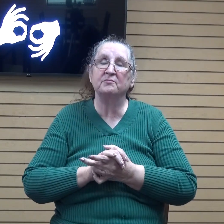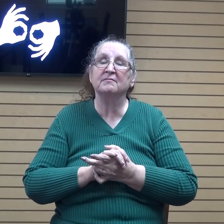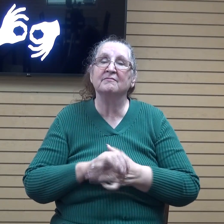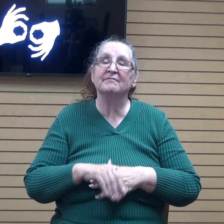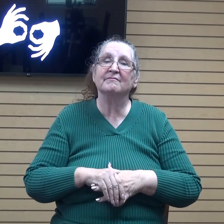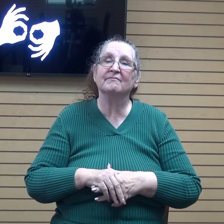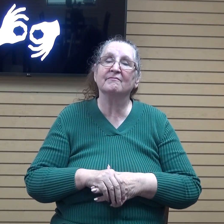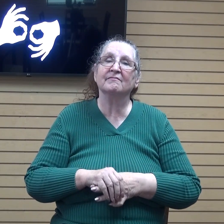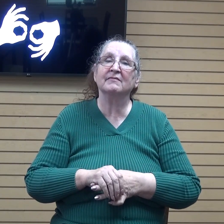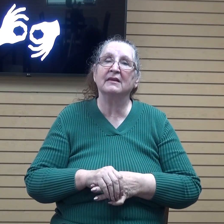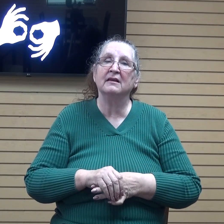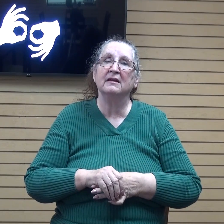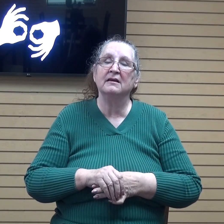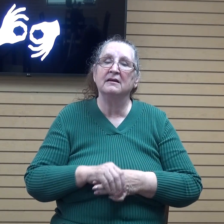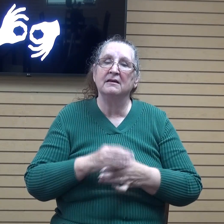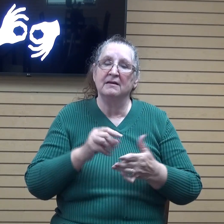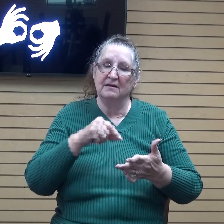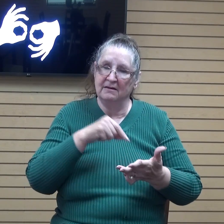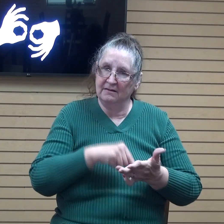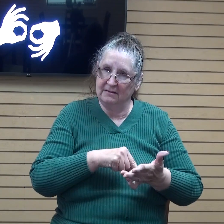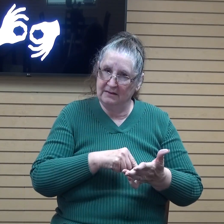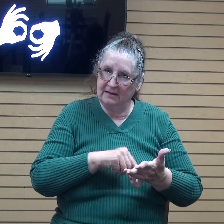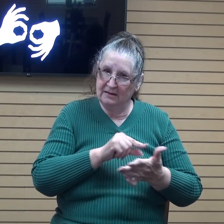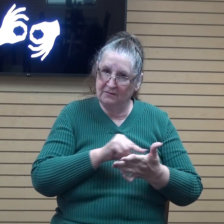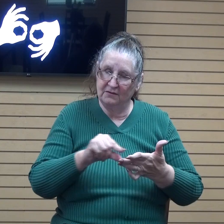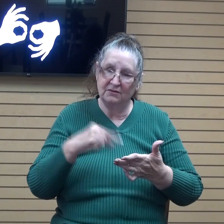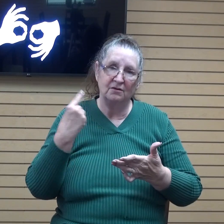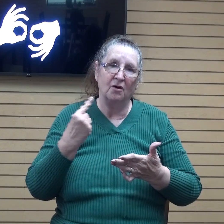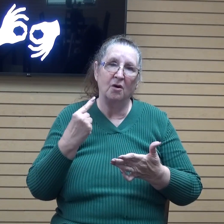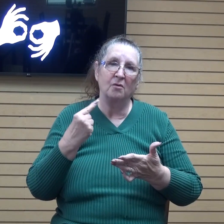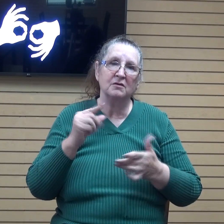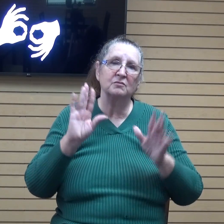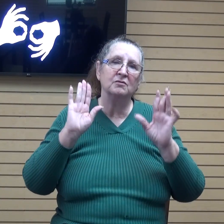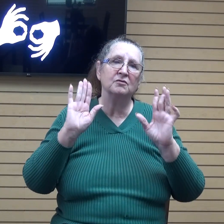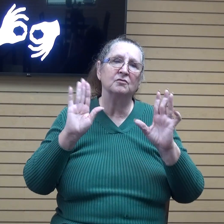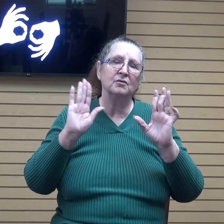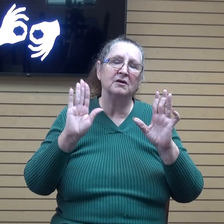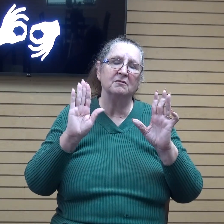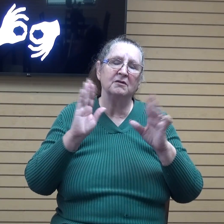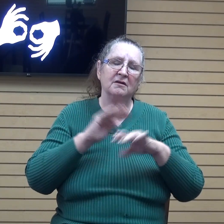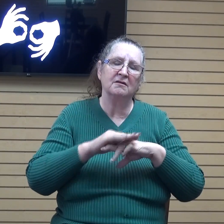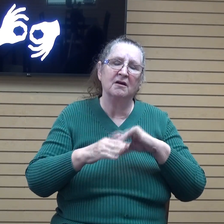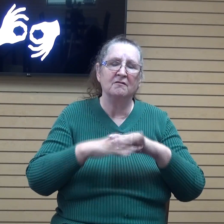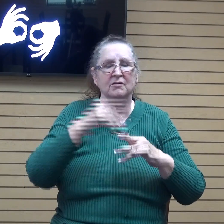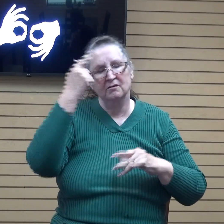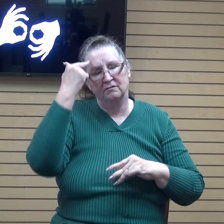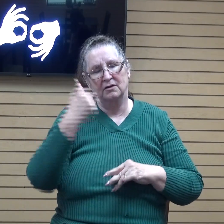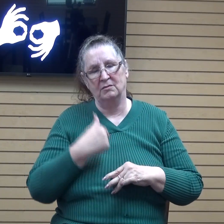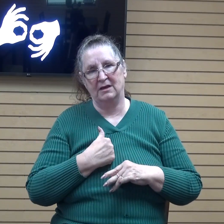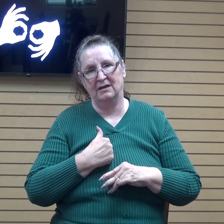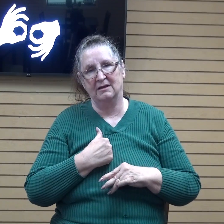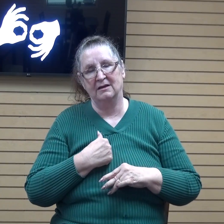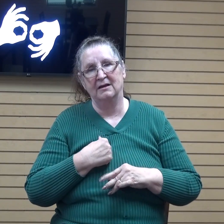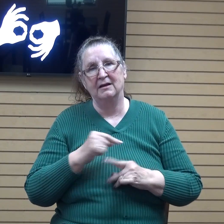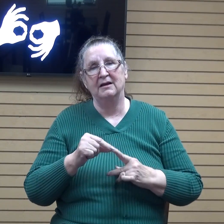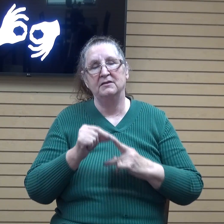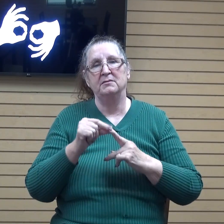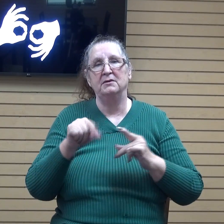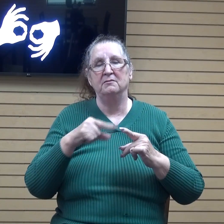these verses have always been a great great comfort to me um especially when i